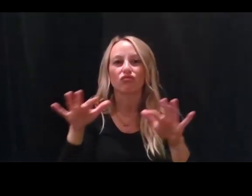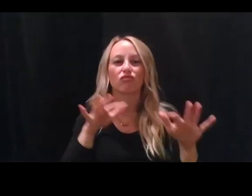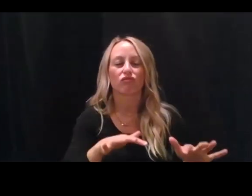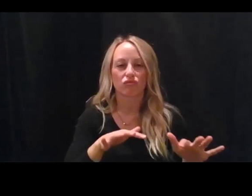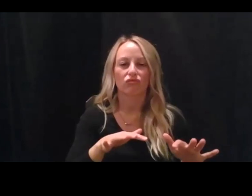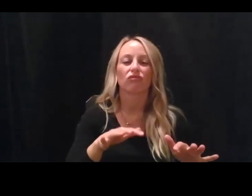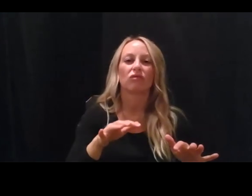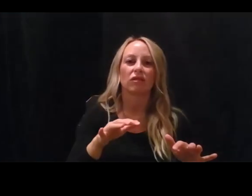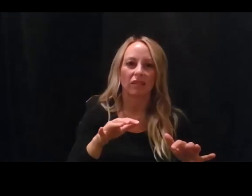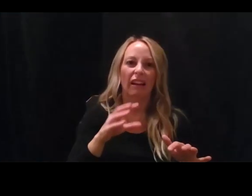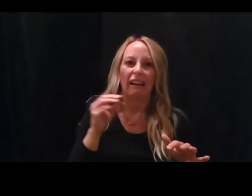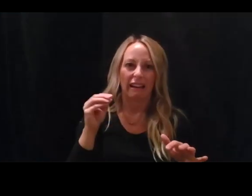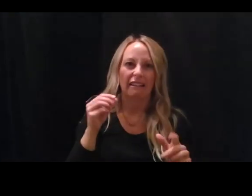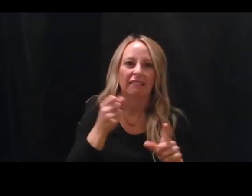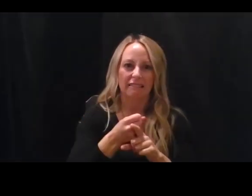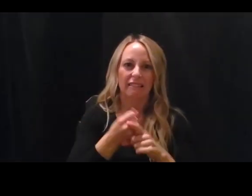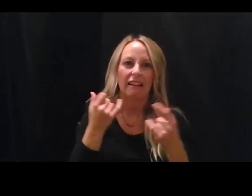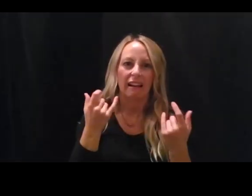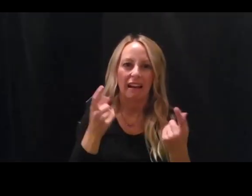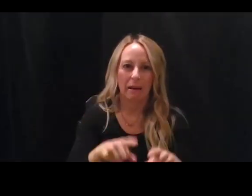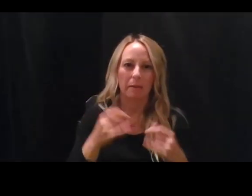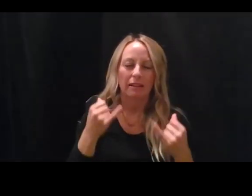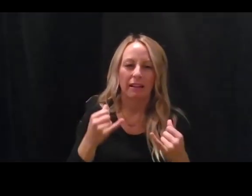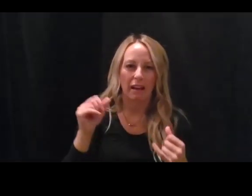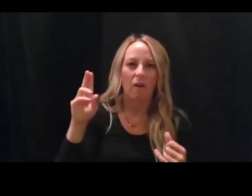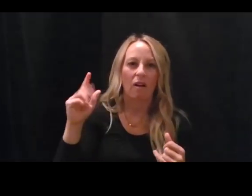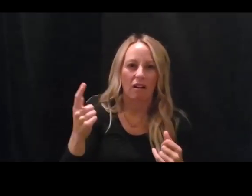increasing numbers, uh, in August and early September.